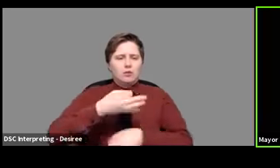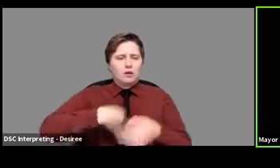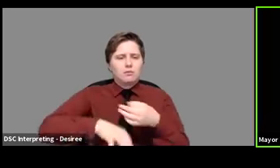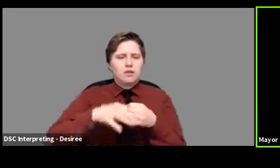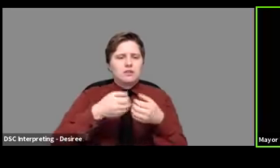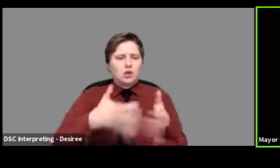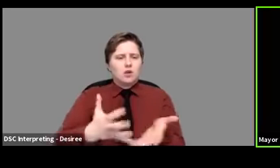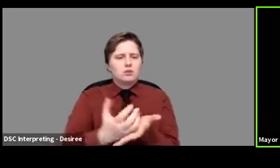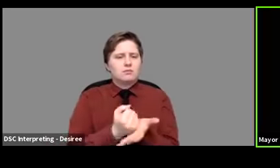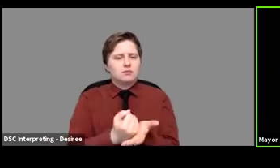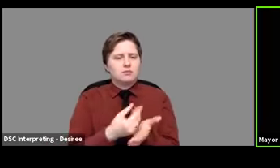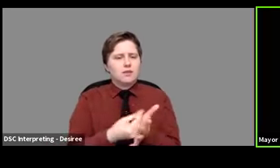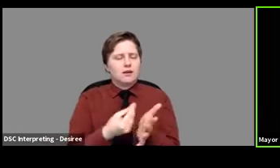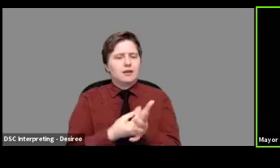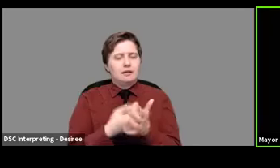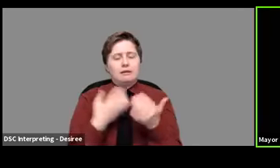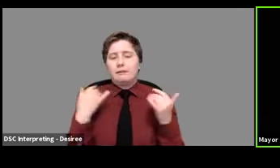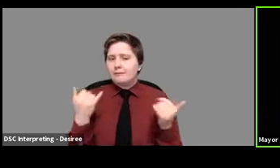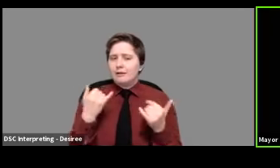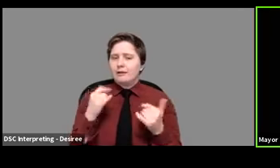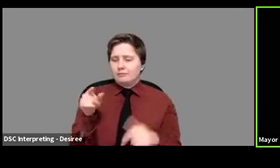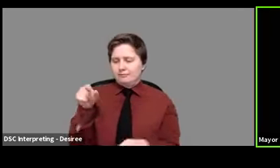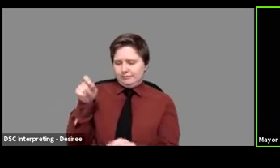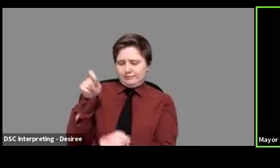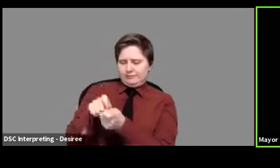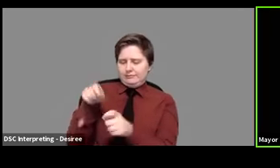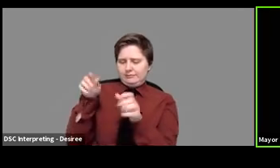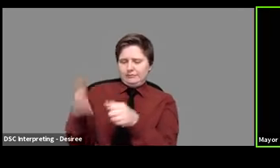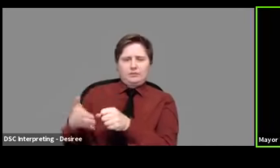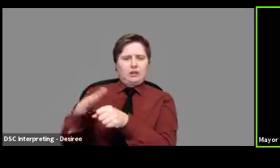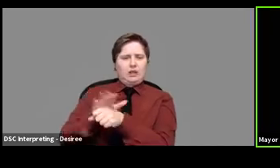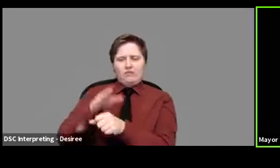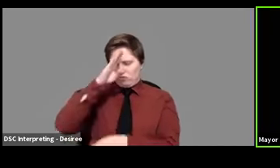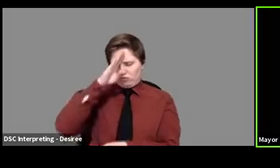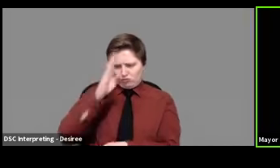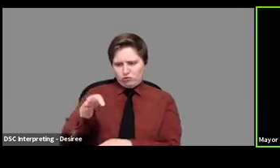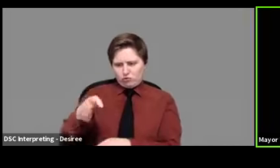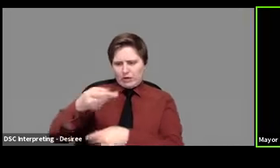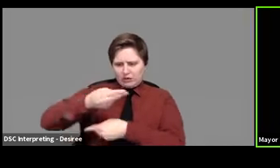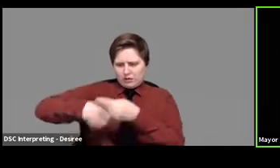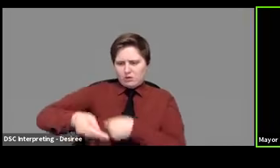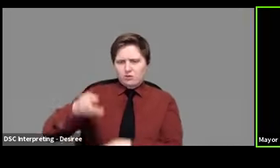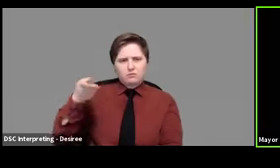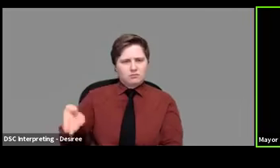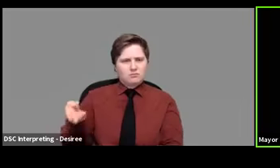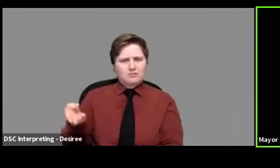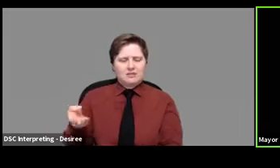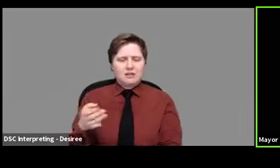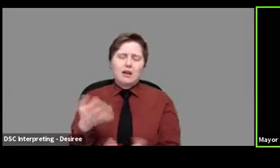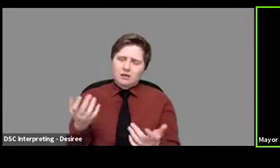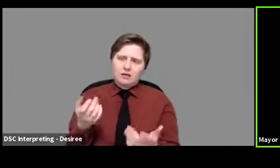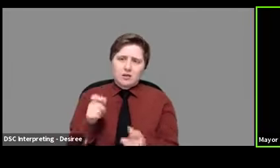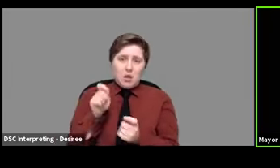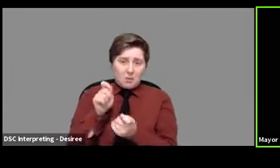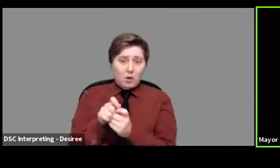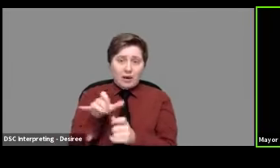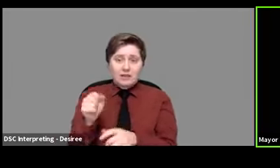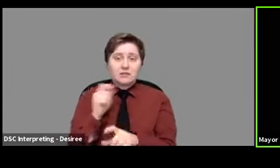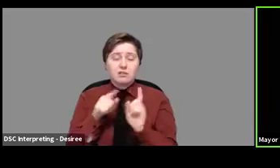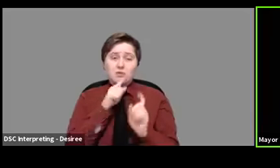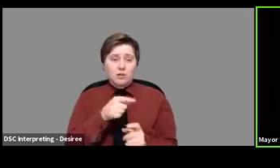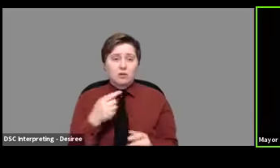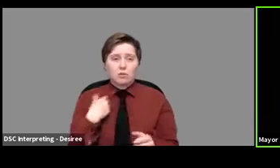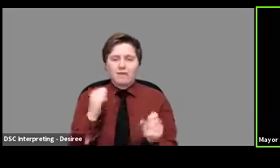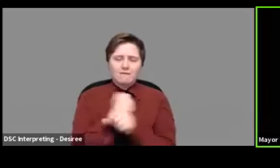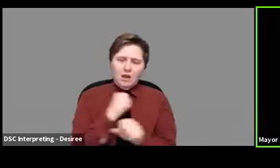lost revenues. Right now, they're only interpreting it to cover direct reimbursements. It's a fine point, but it's real. And we